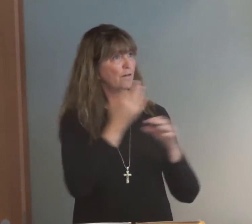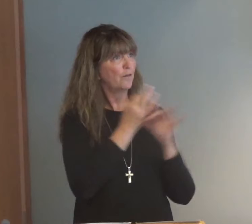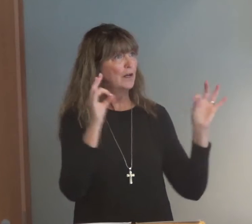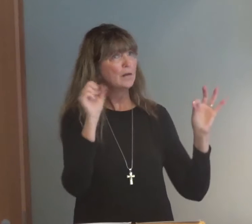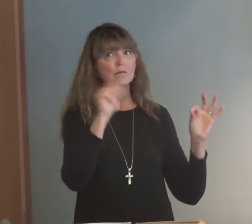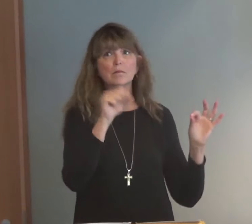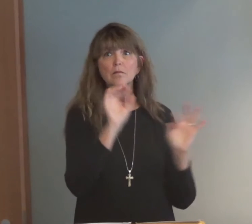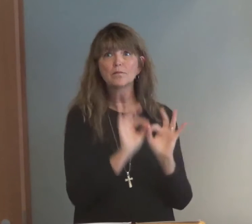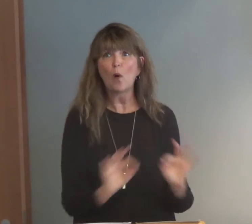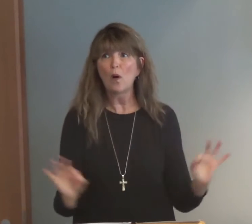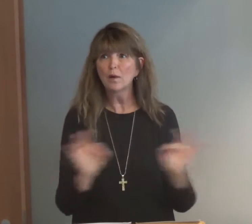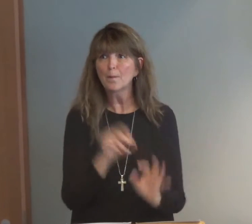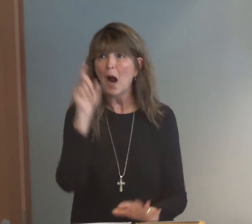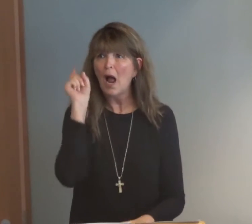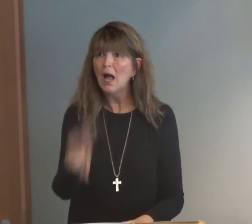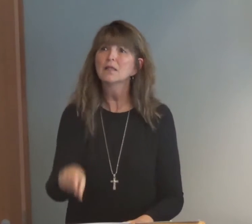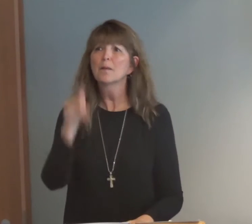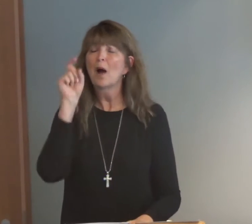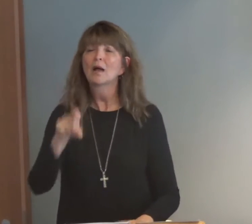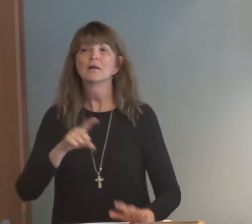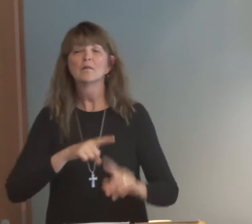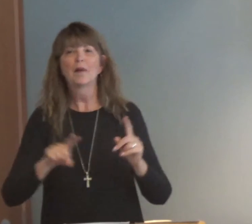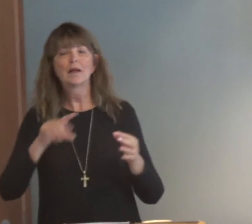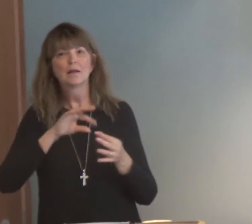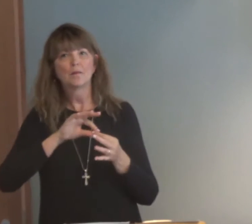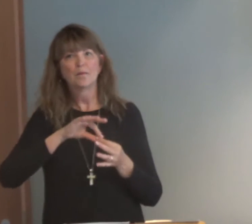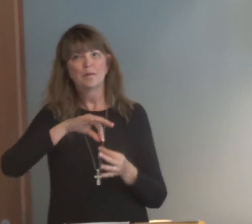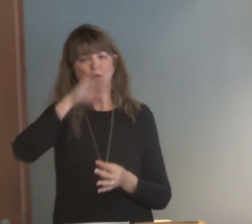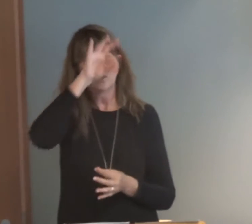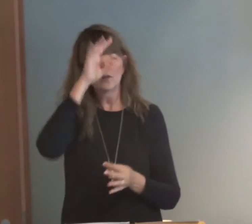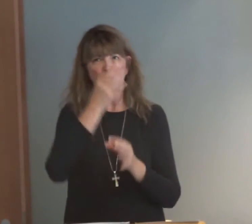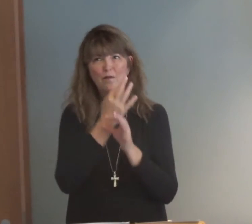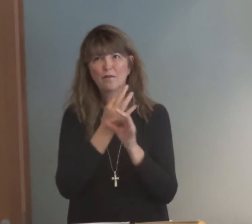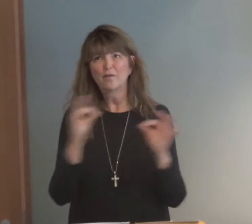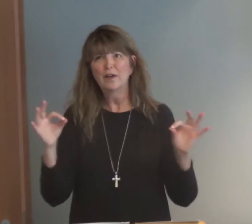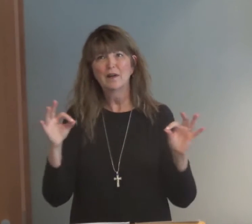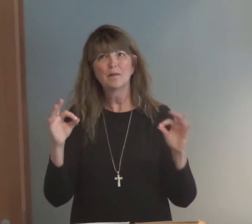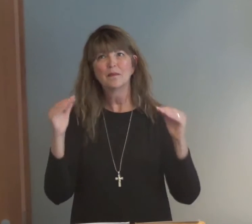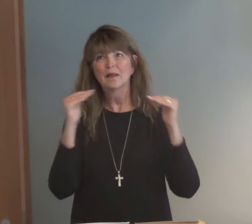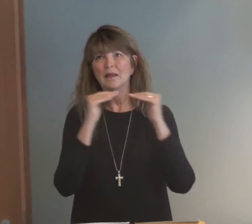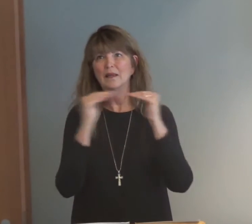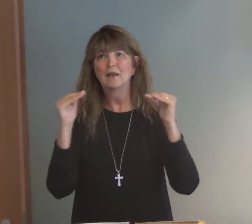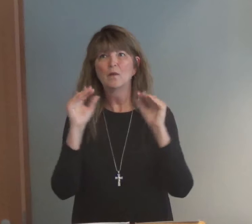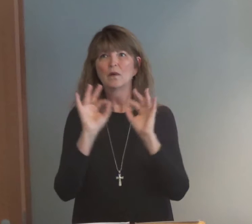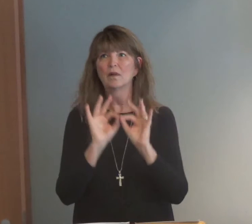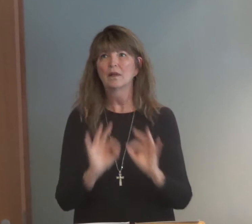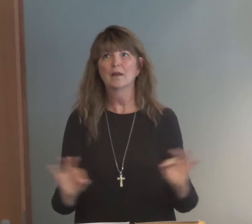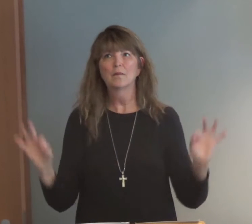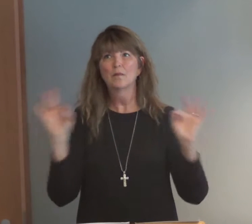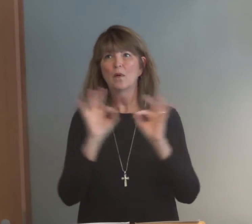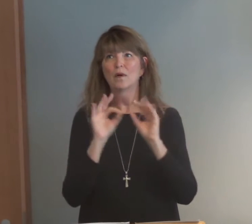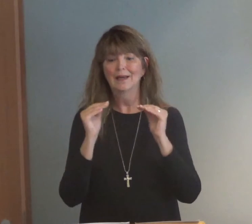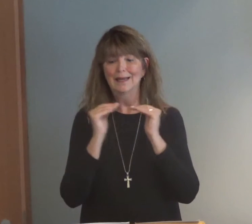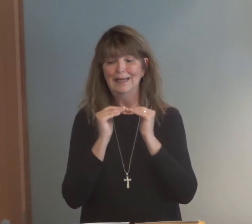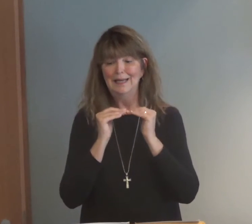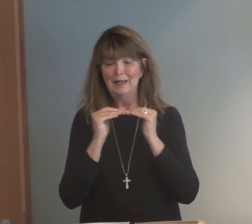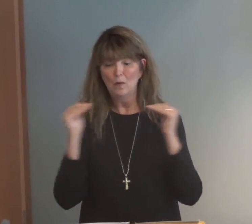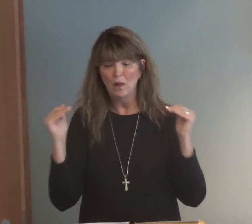freedom, most definitely. That is critical. But spiritual freedom is equally,